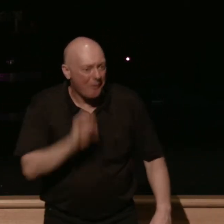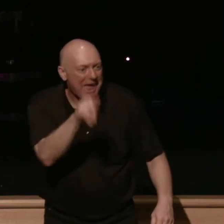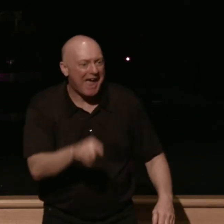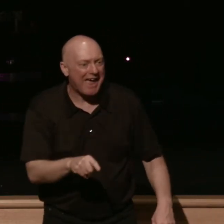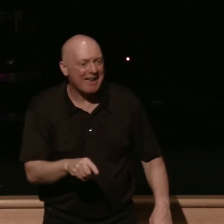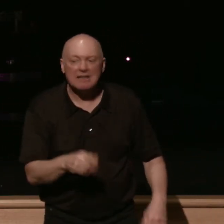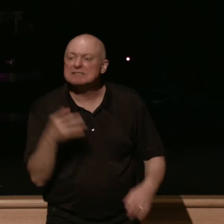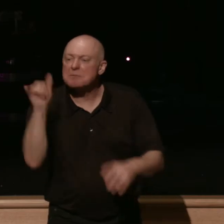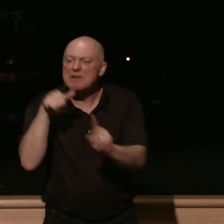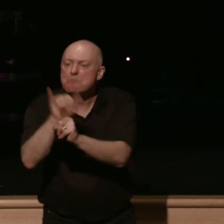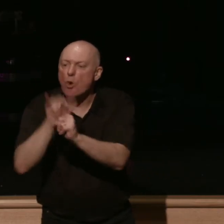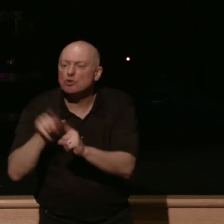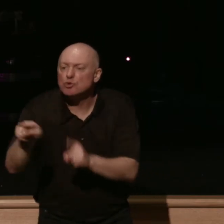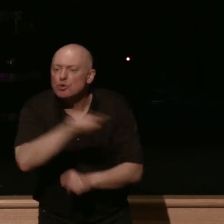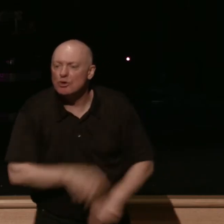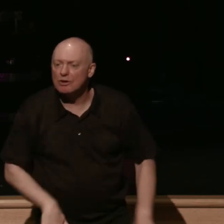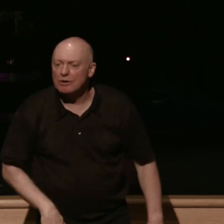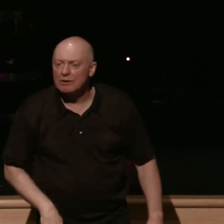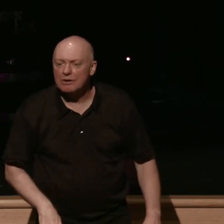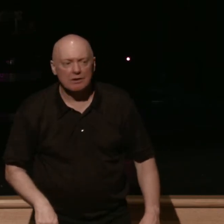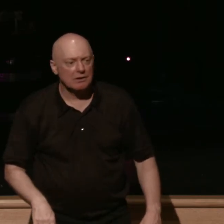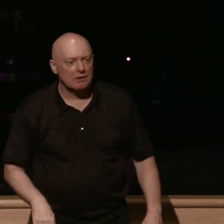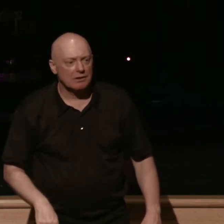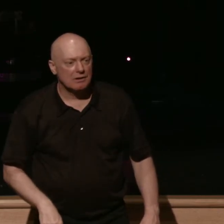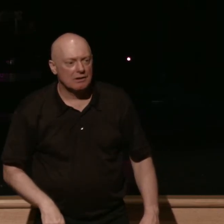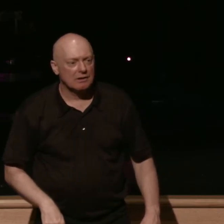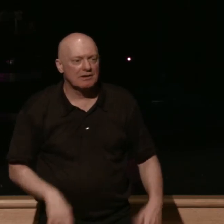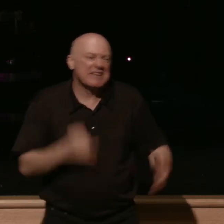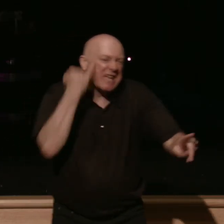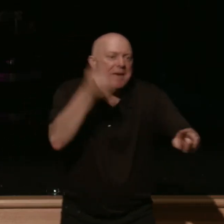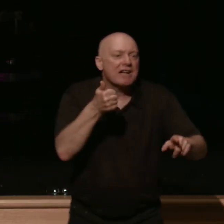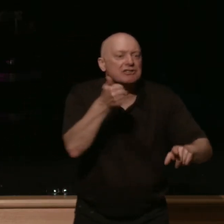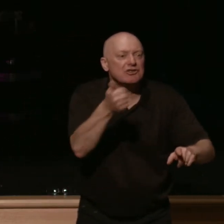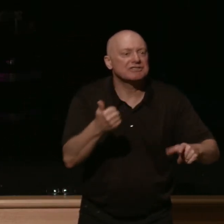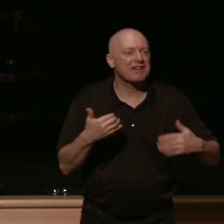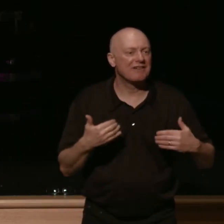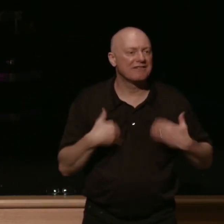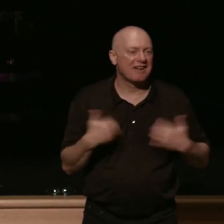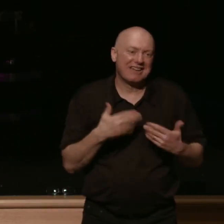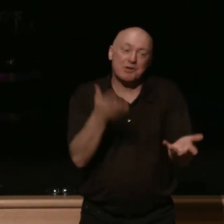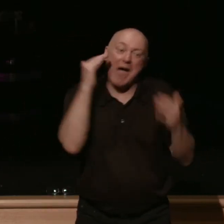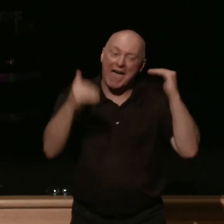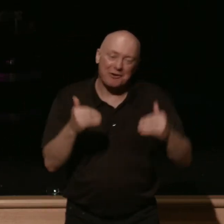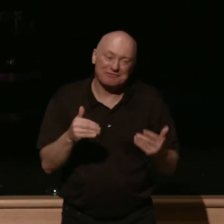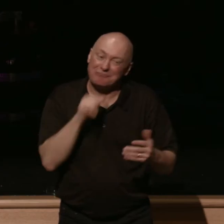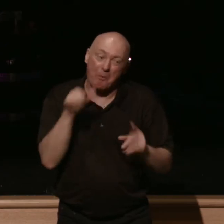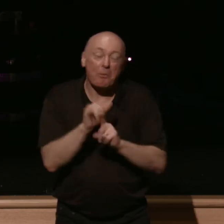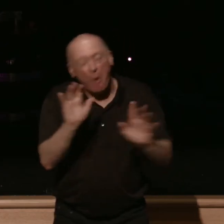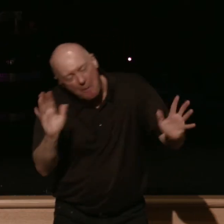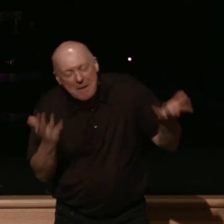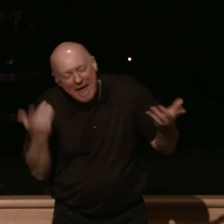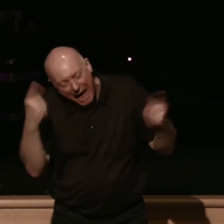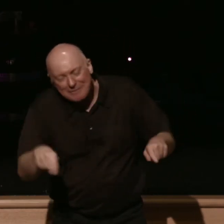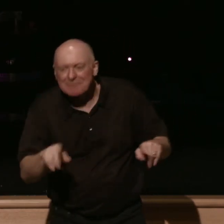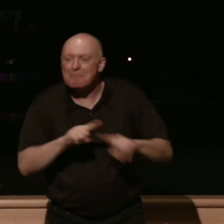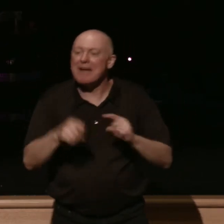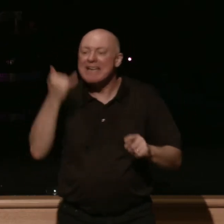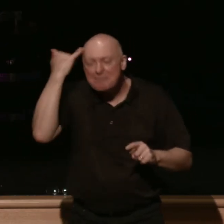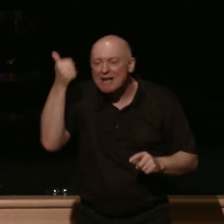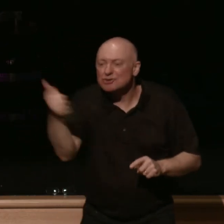being bullied you have to be a bit younger than you are now probably no one's going to bully you as an adult it could happen but i guess maybe not anyways